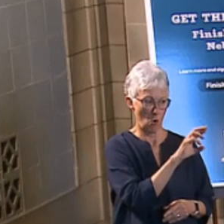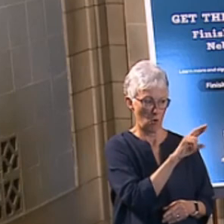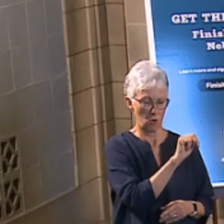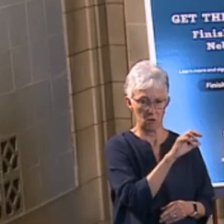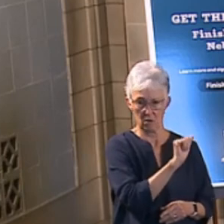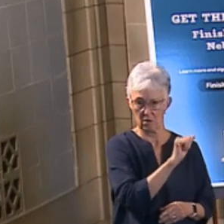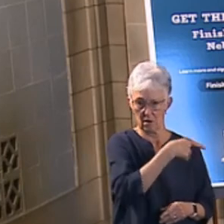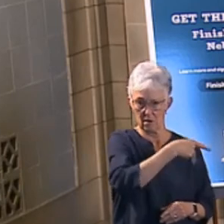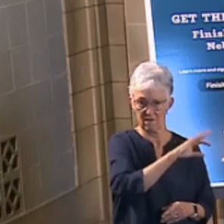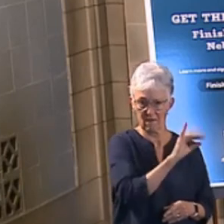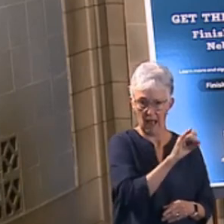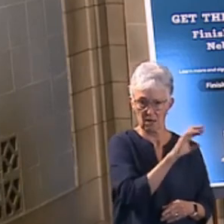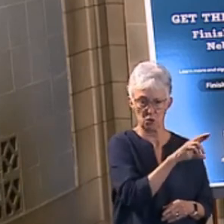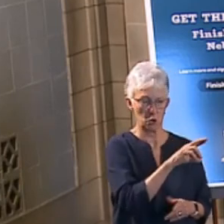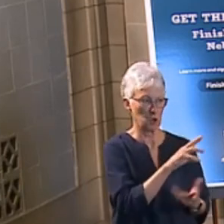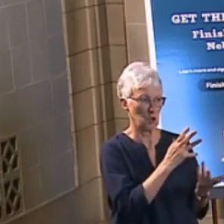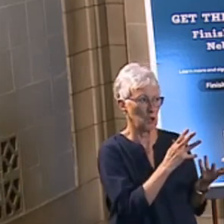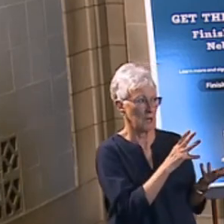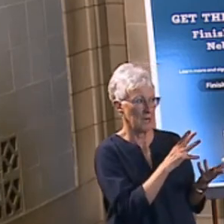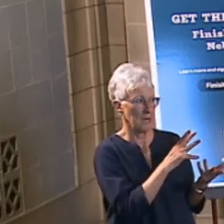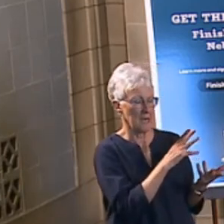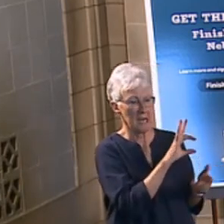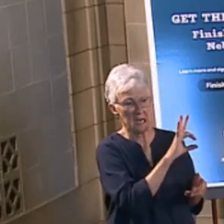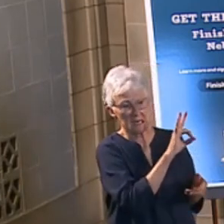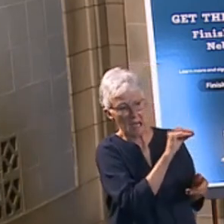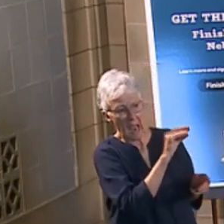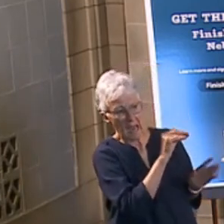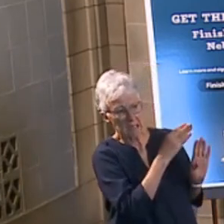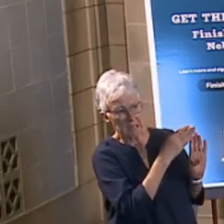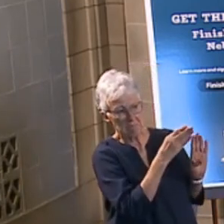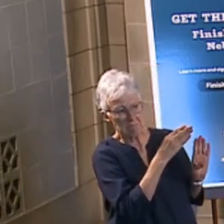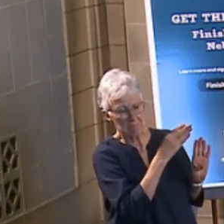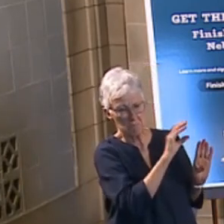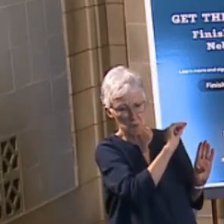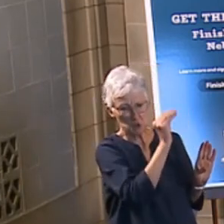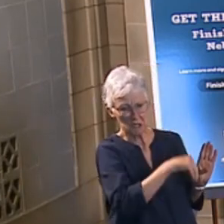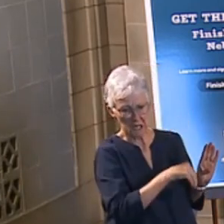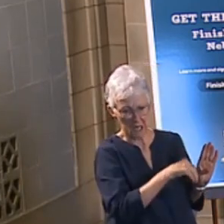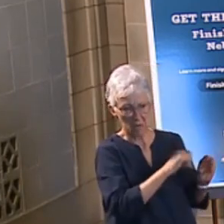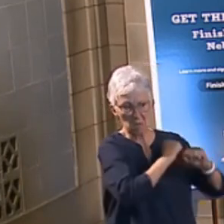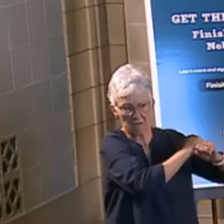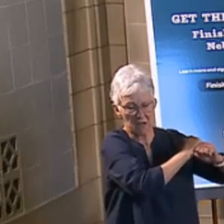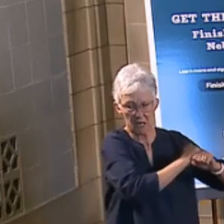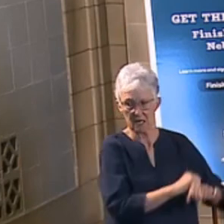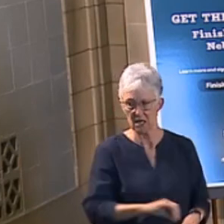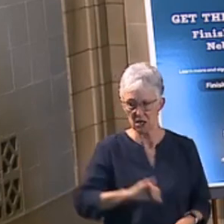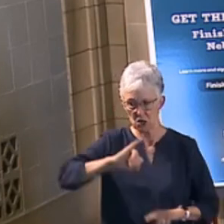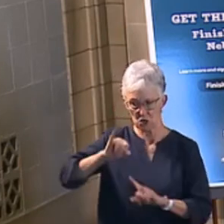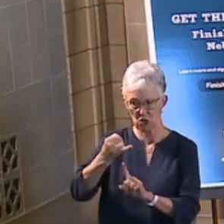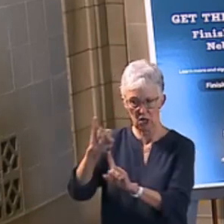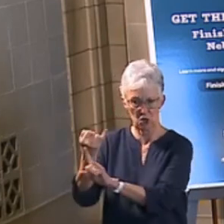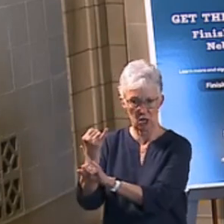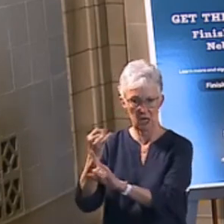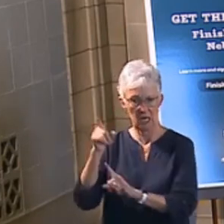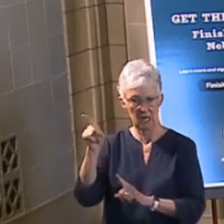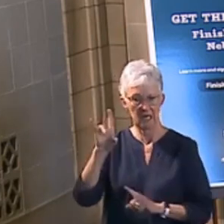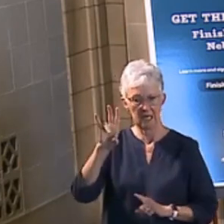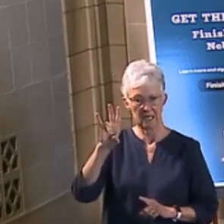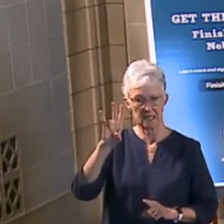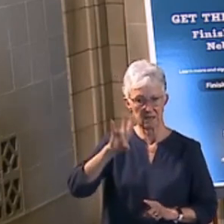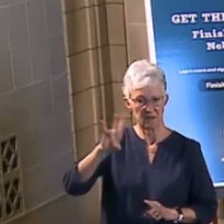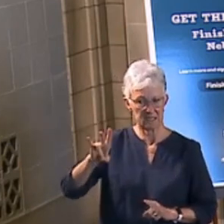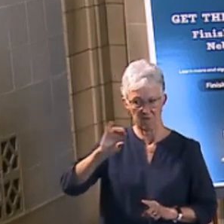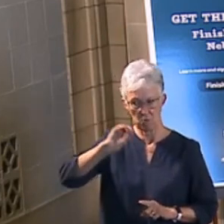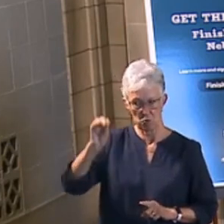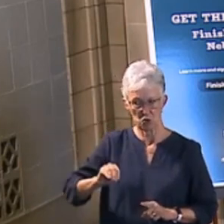-90% range, so it's not 100%. And J&J being in the 70% range, 77% range here in the United